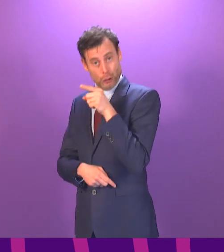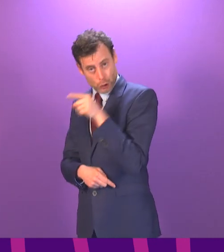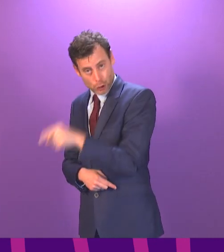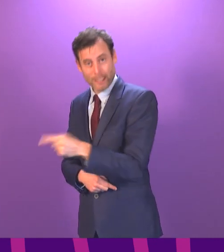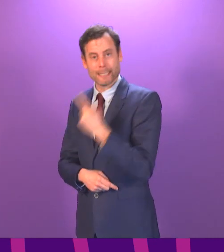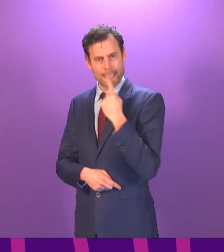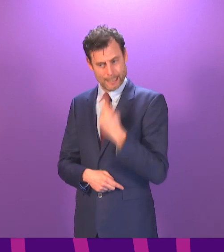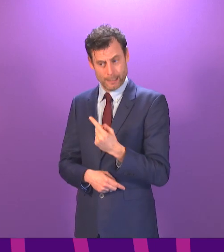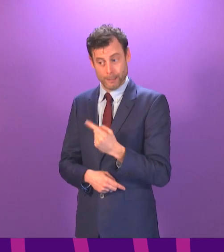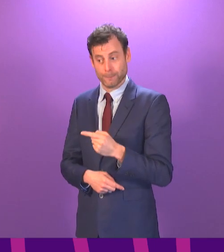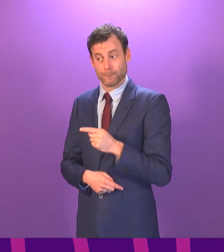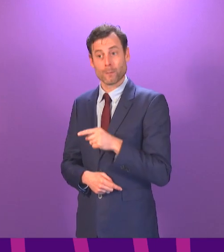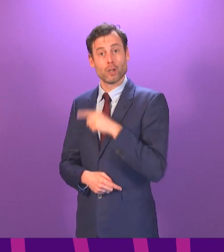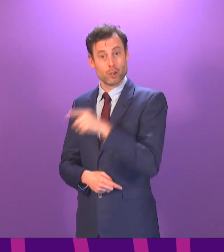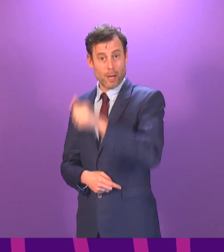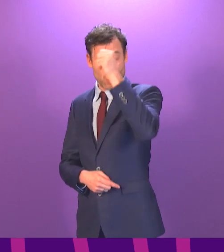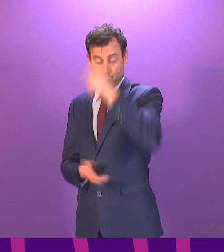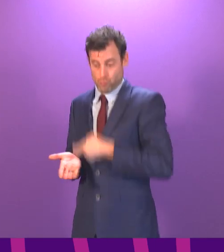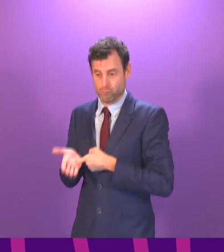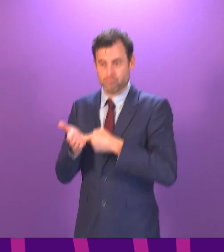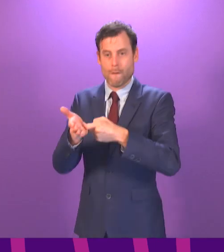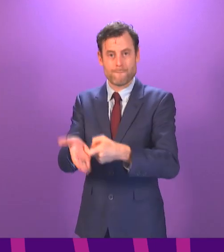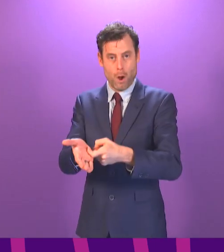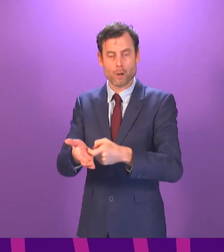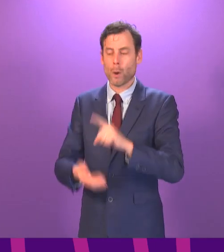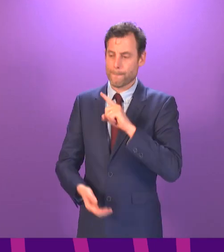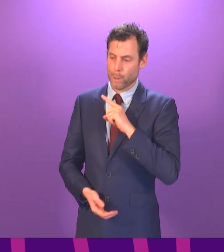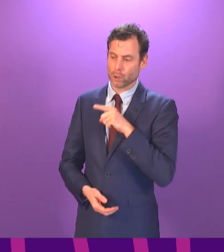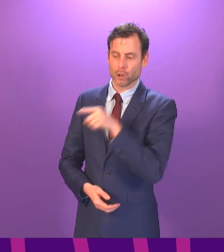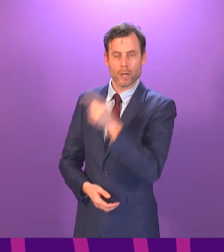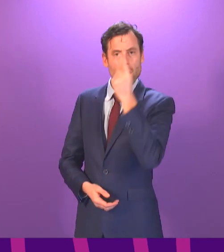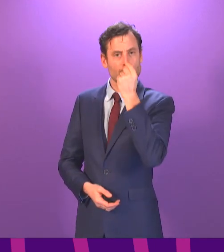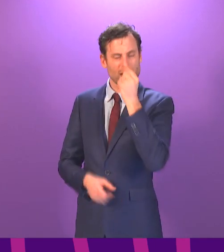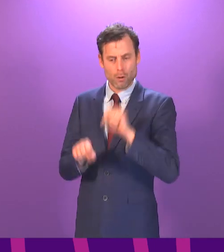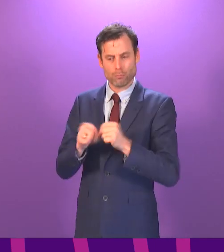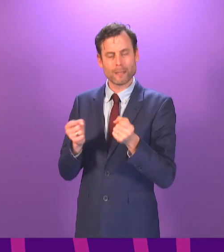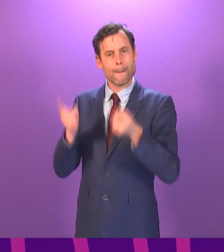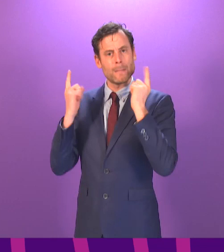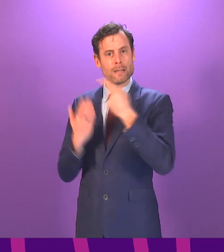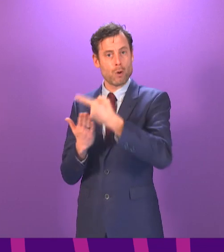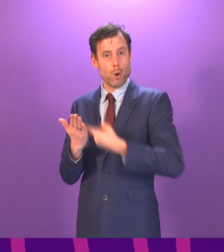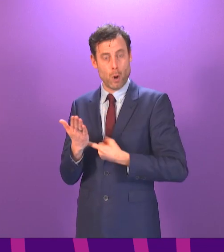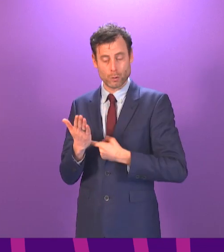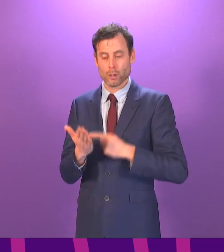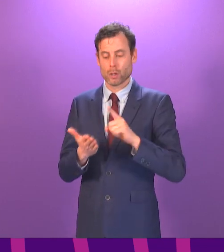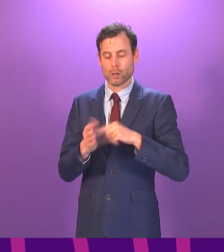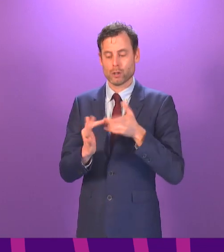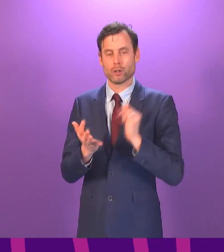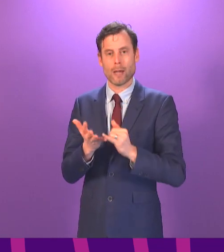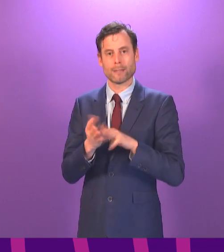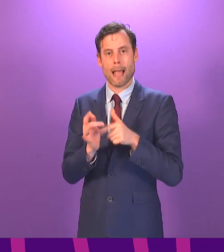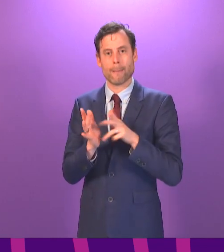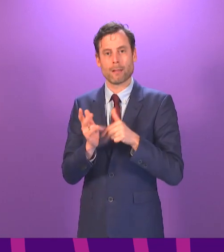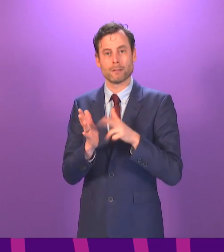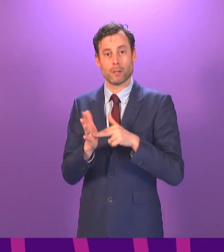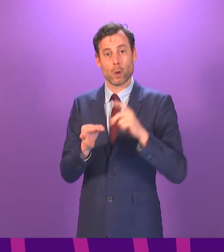is subject to a referral for a potential breach of the ministerial code being investigated by James Hamilton QC. The